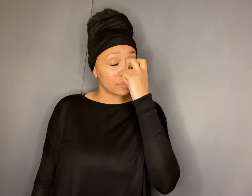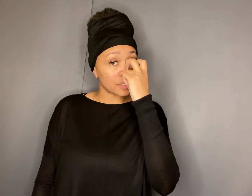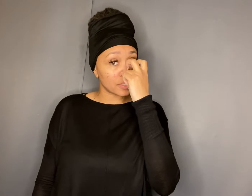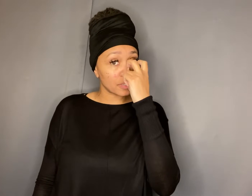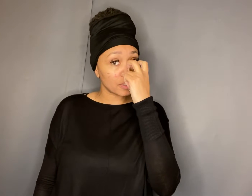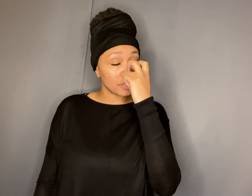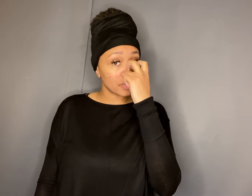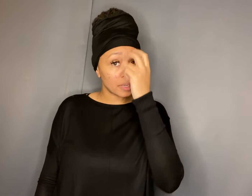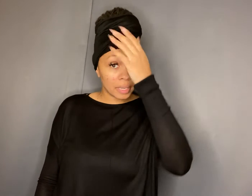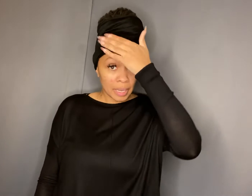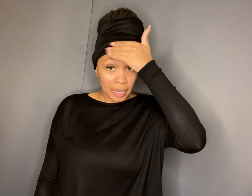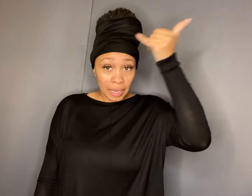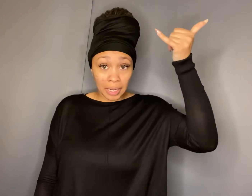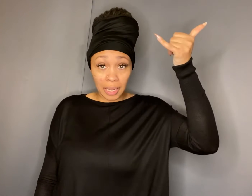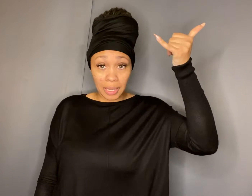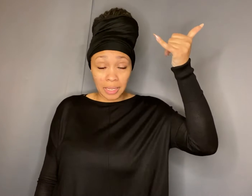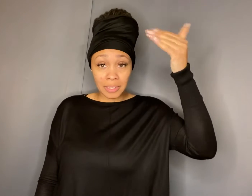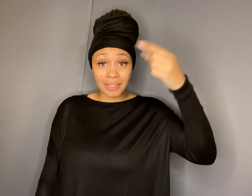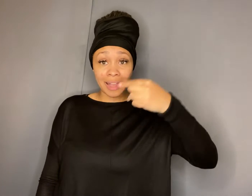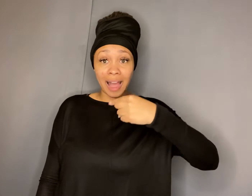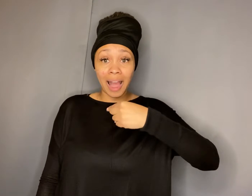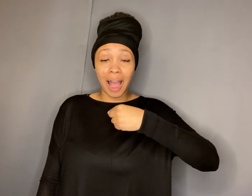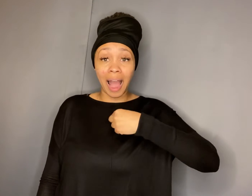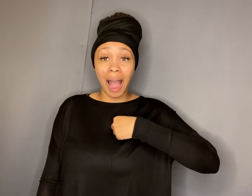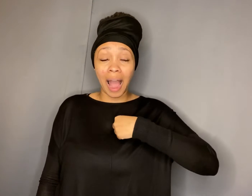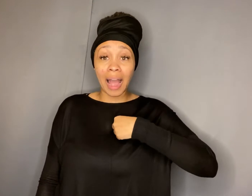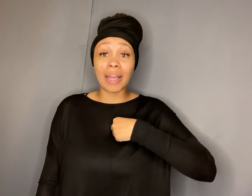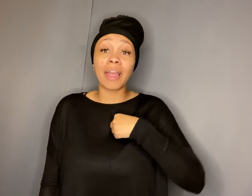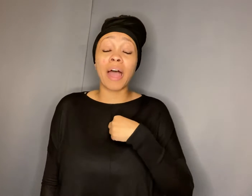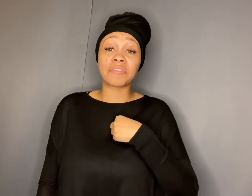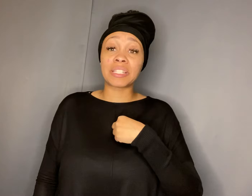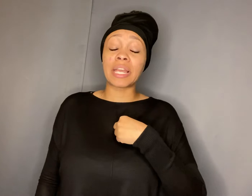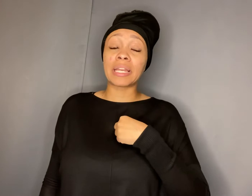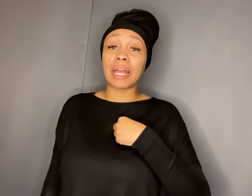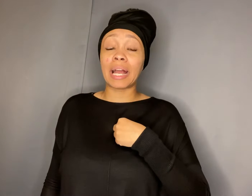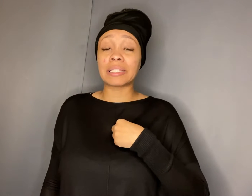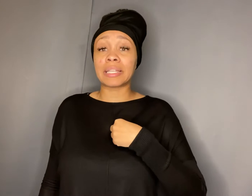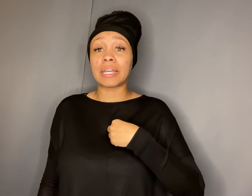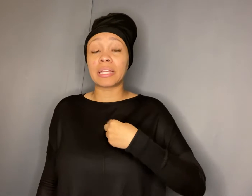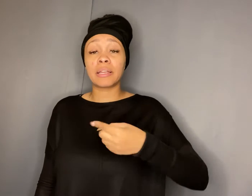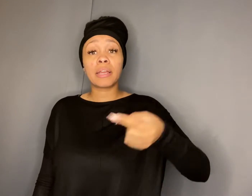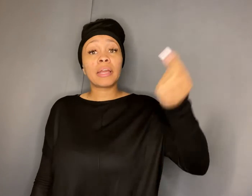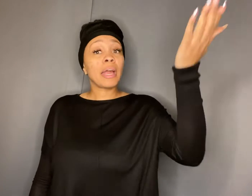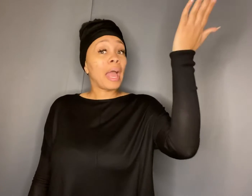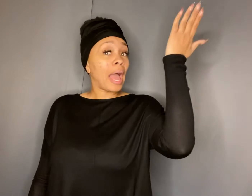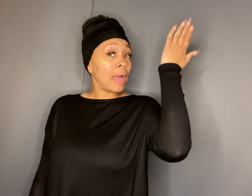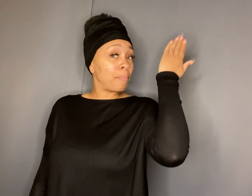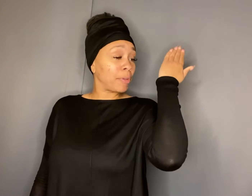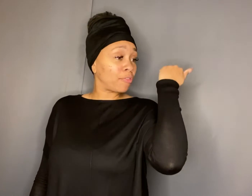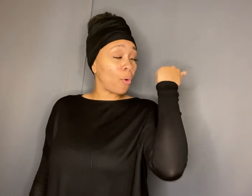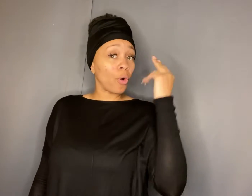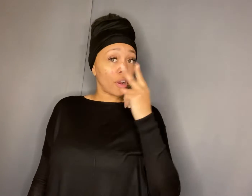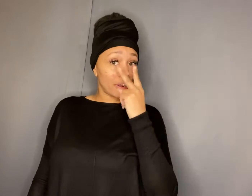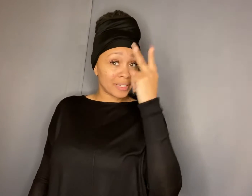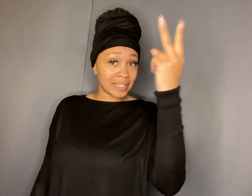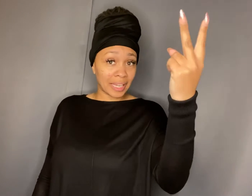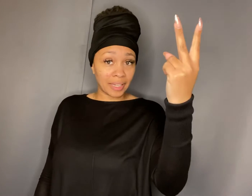because i have seen and i did before seen